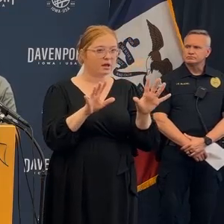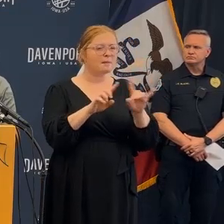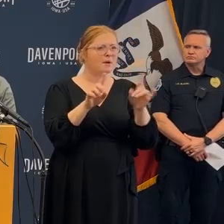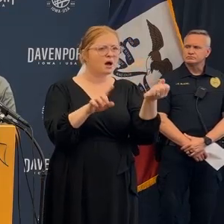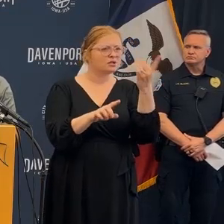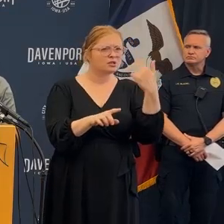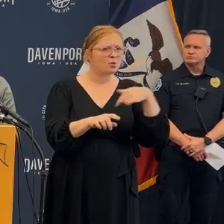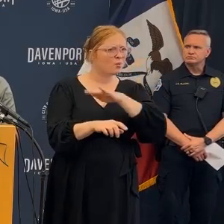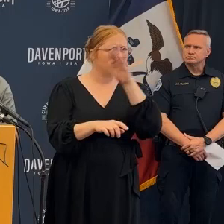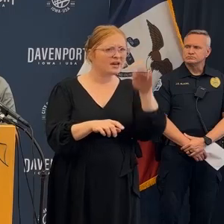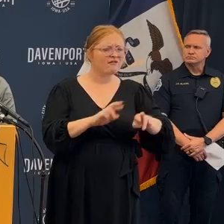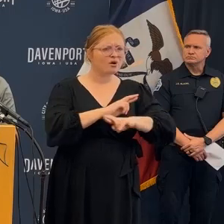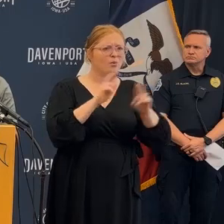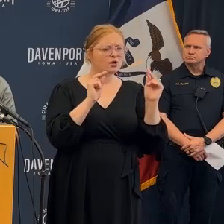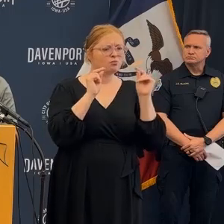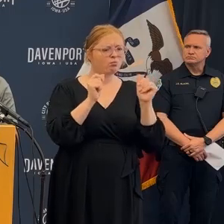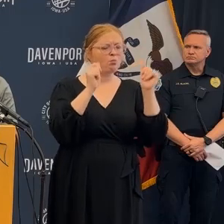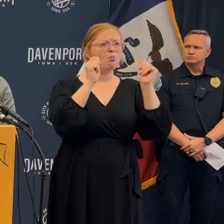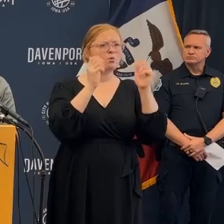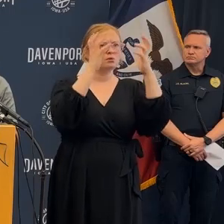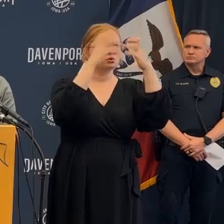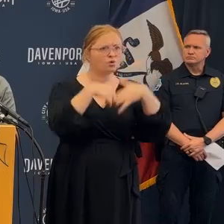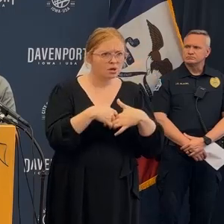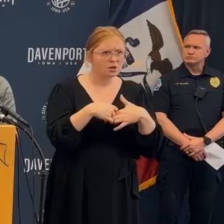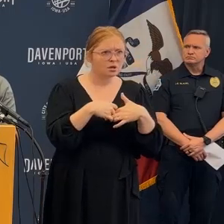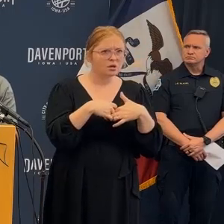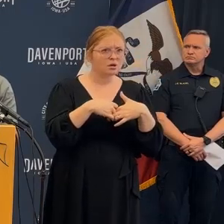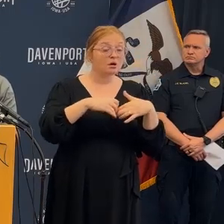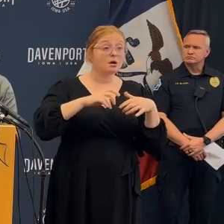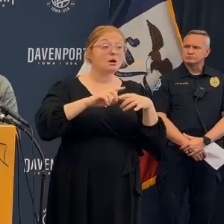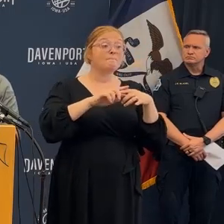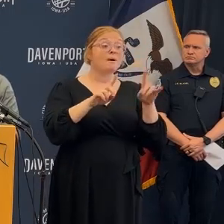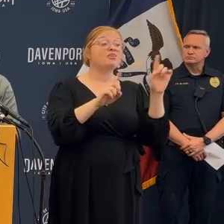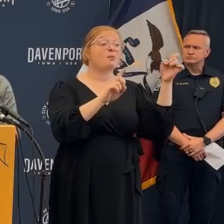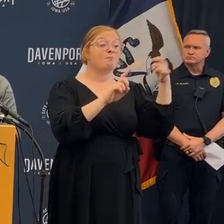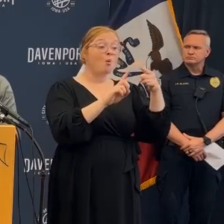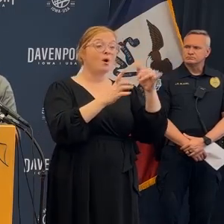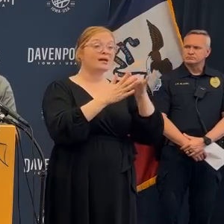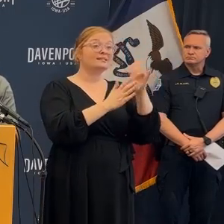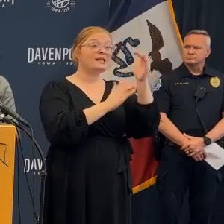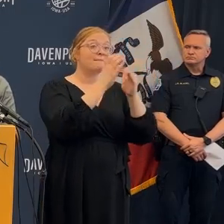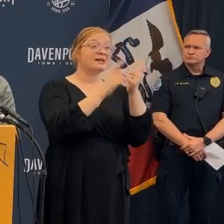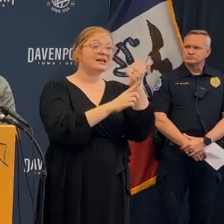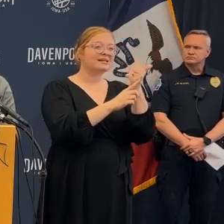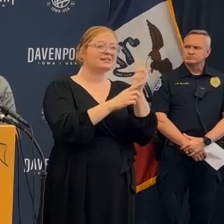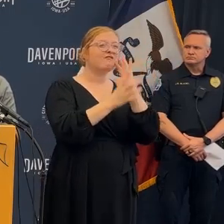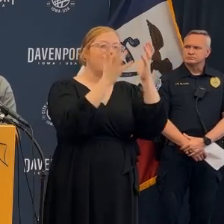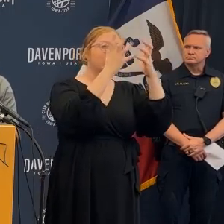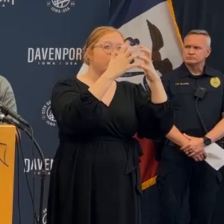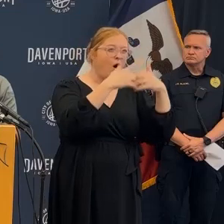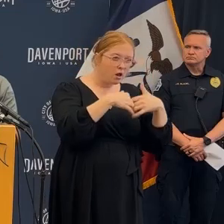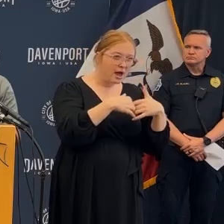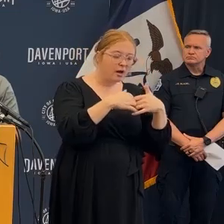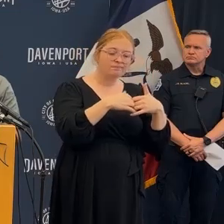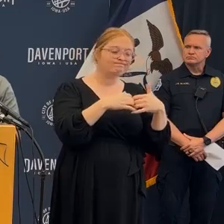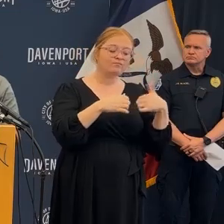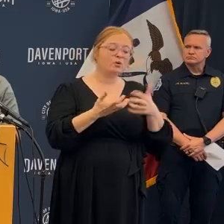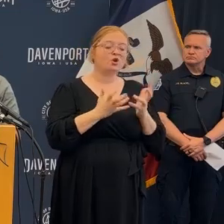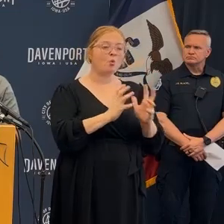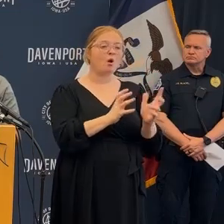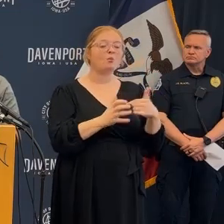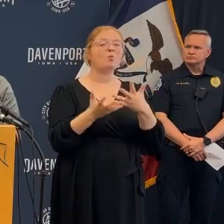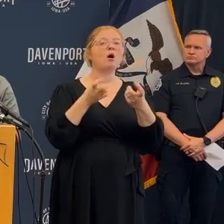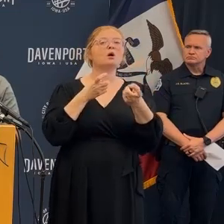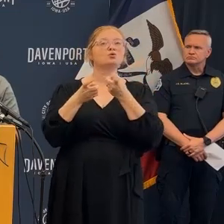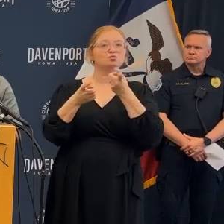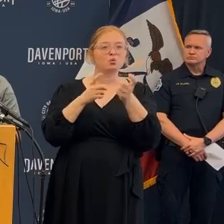the state teams from the canine dogs in there that would make us proceed we are not we were not looking at instantaneously pulling that